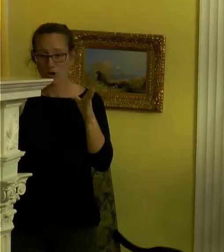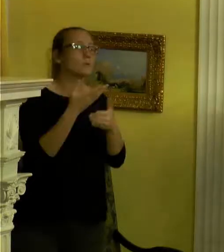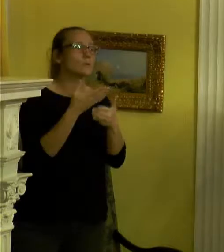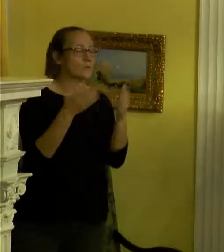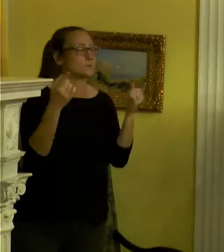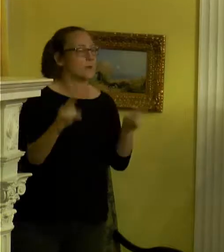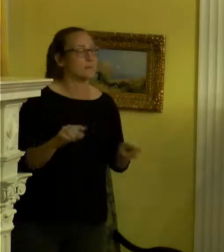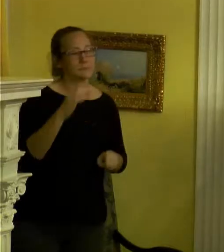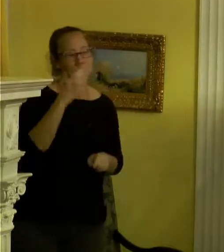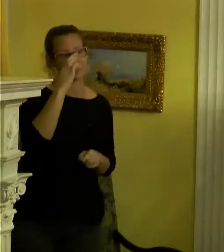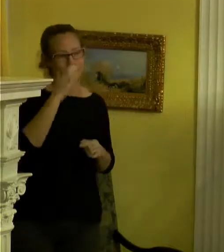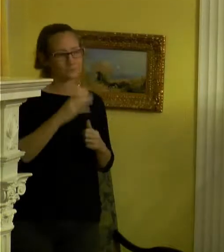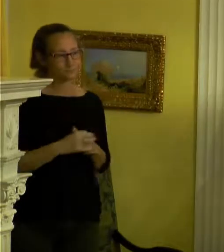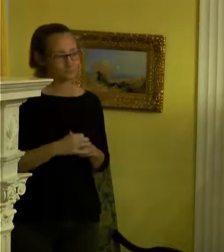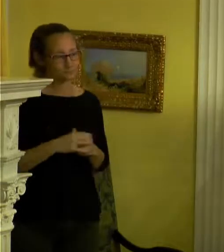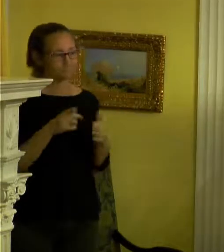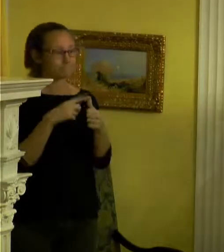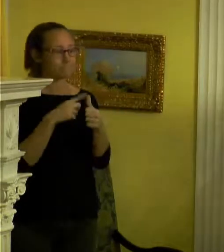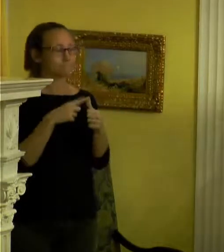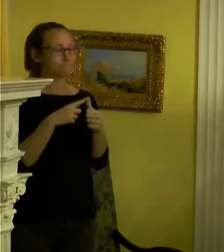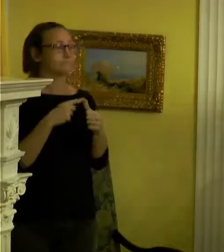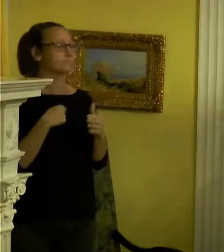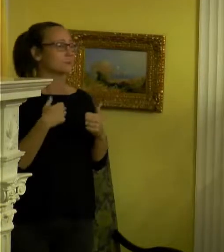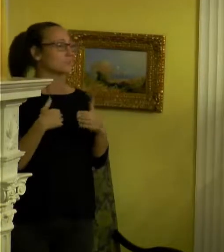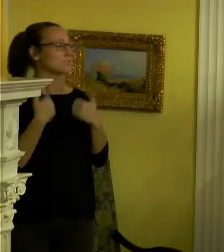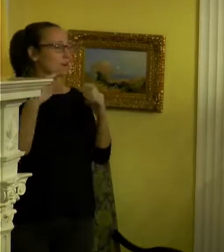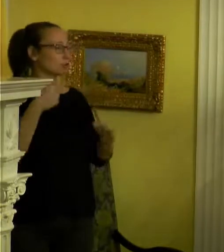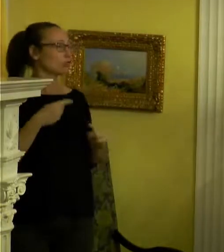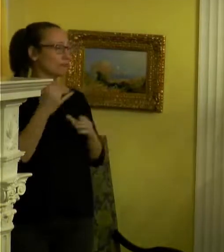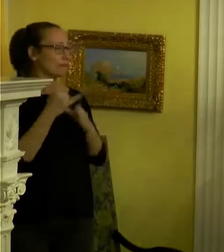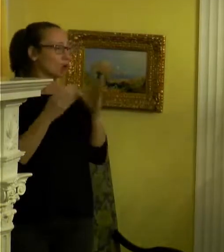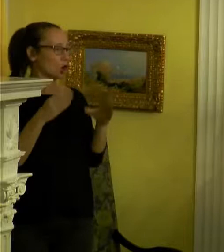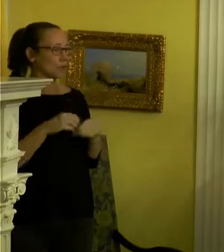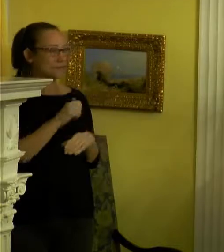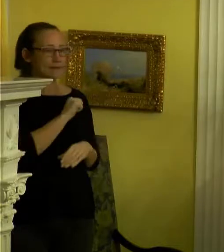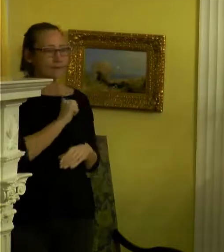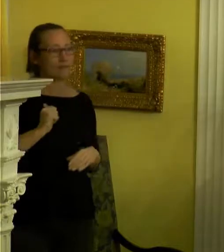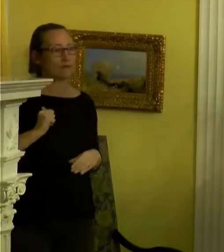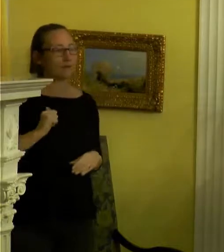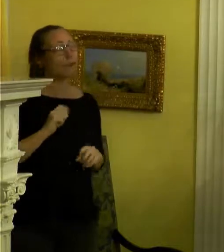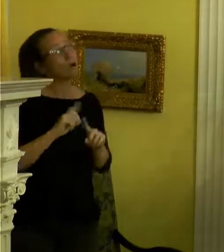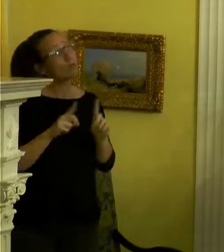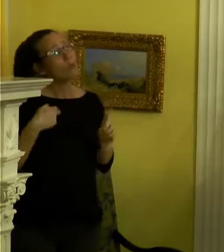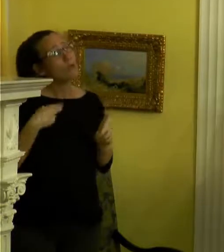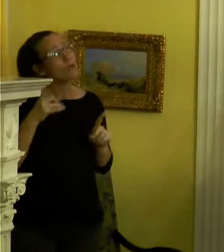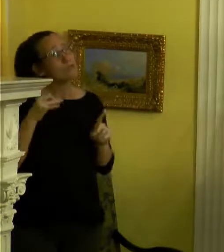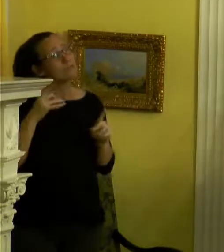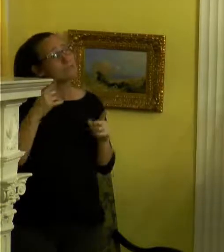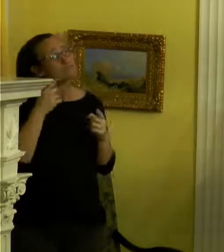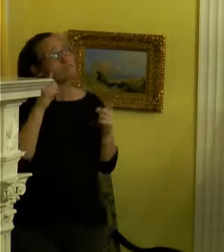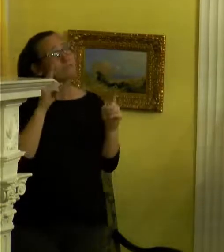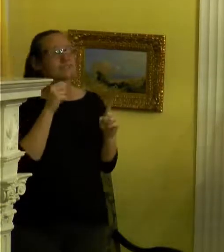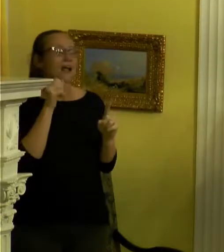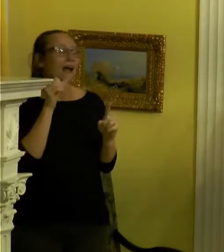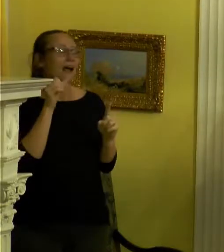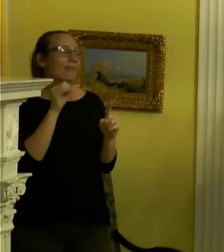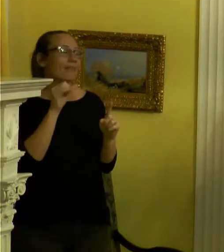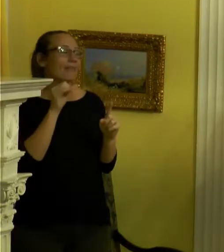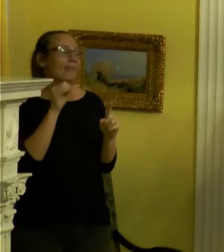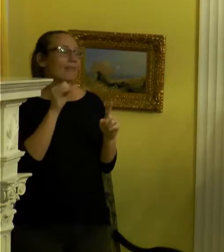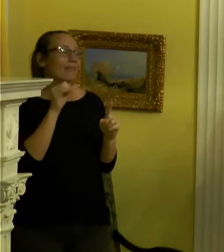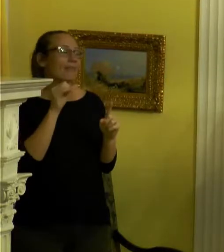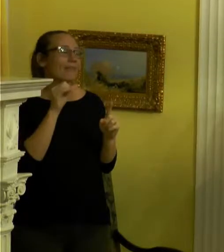happening. Um, I was kind of like a young, struggling artist in Atlanta. Although I had made some headway. It's not like nothing was happening.